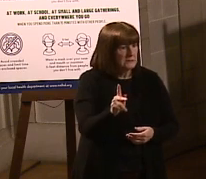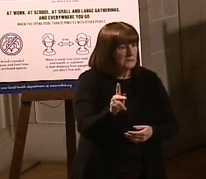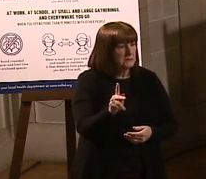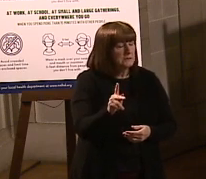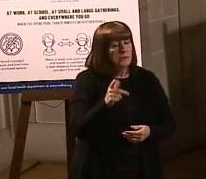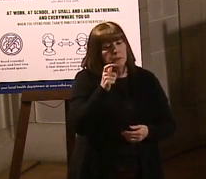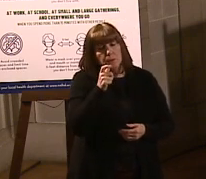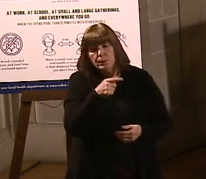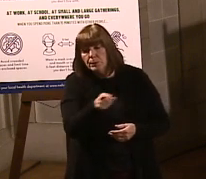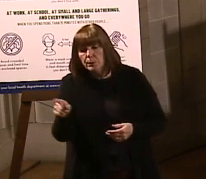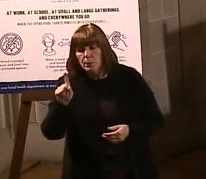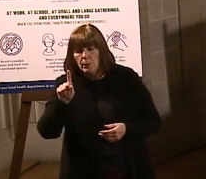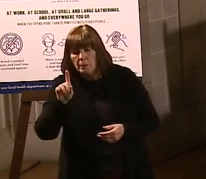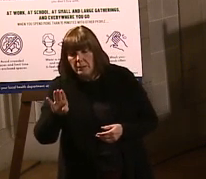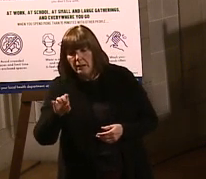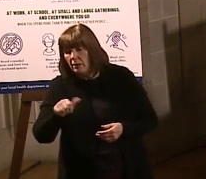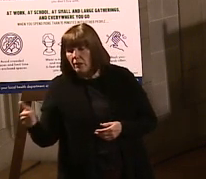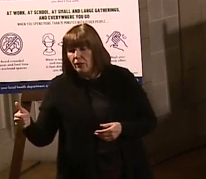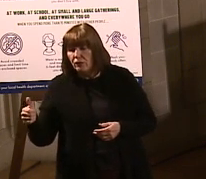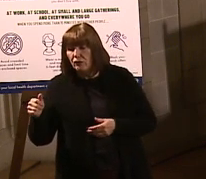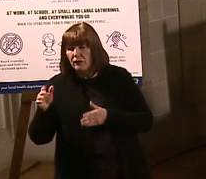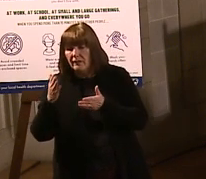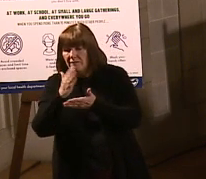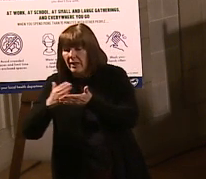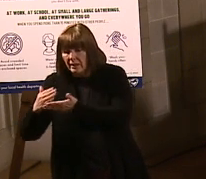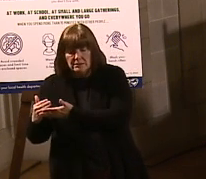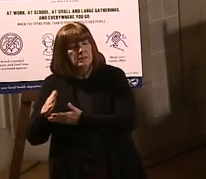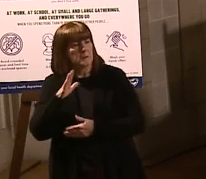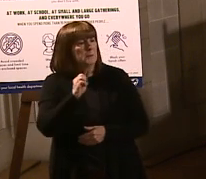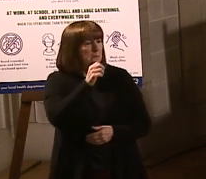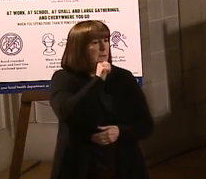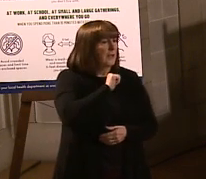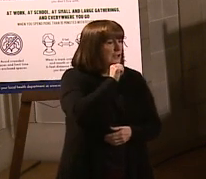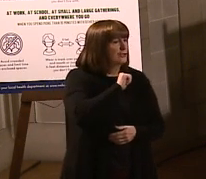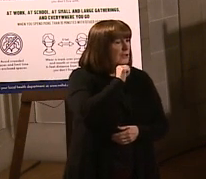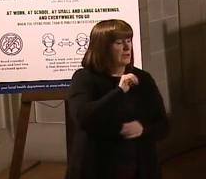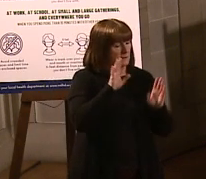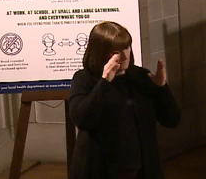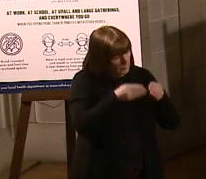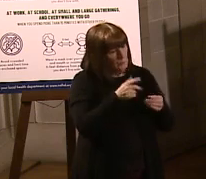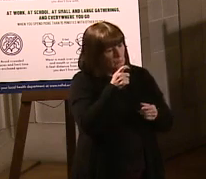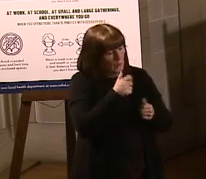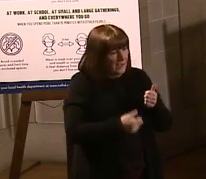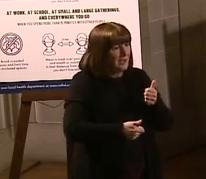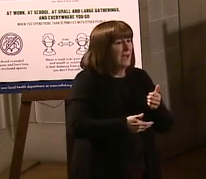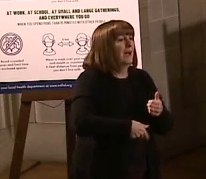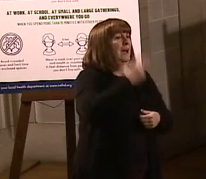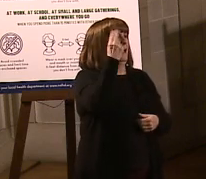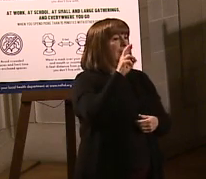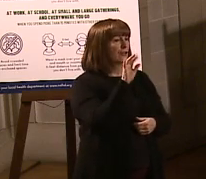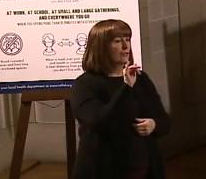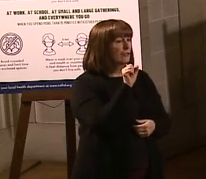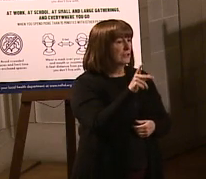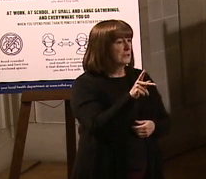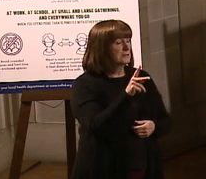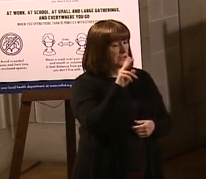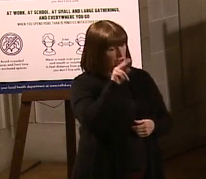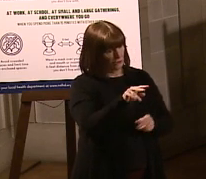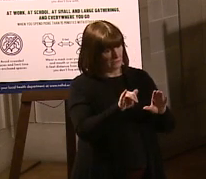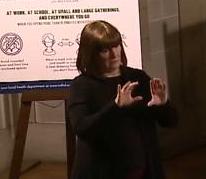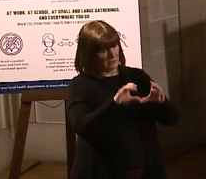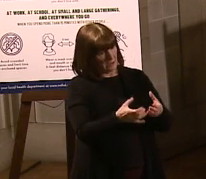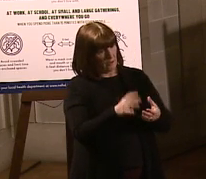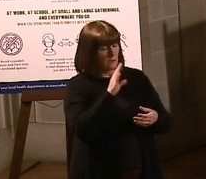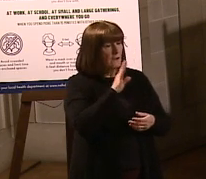else in Phase I-B and those other phases, we just ask patients that we are focusing on the folks who are going to be more at risk. Again, when you look at that category